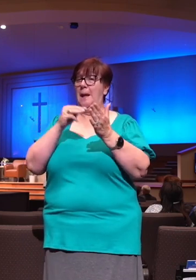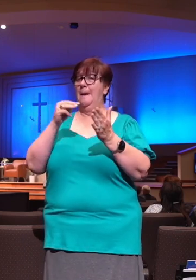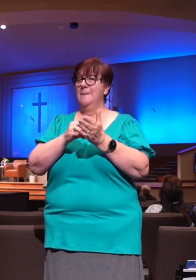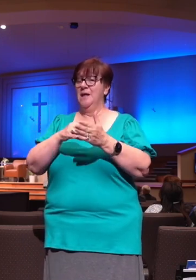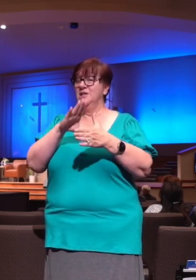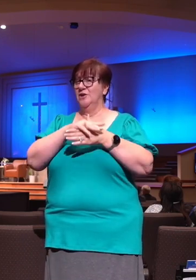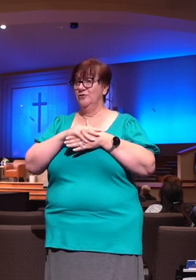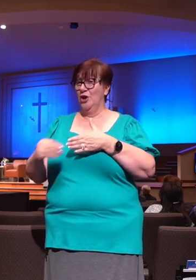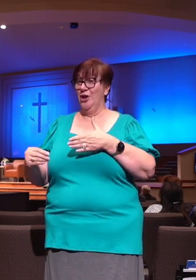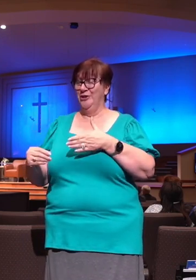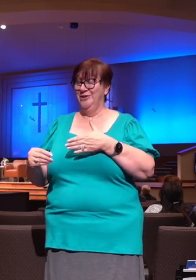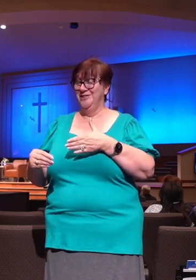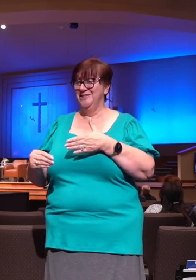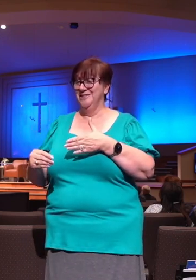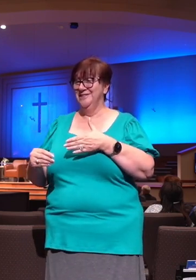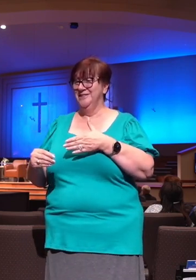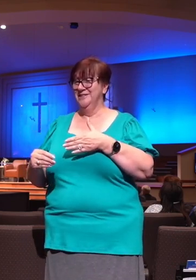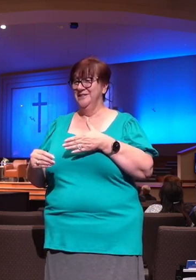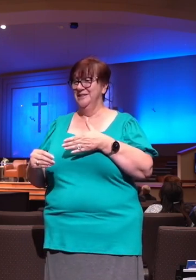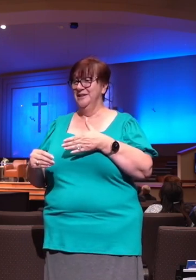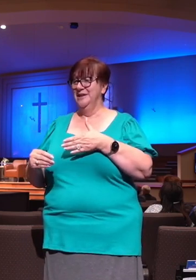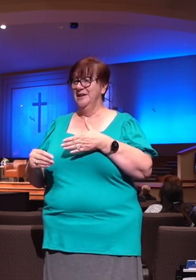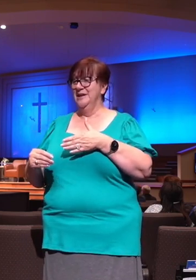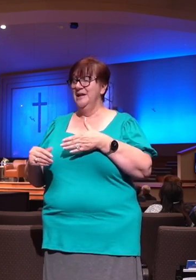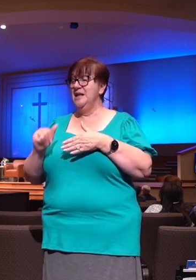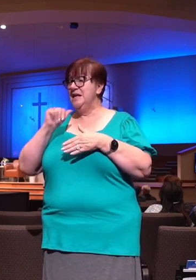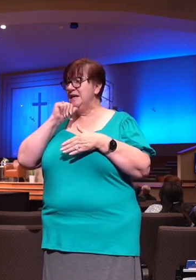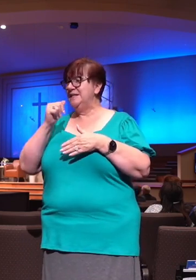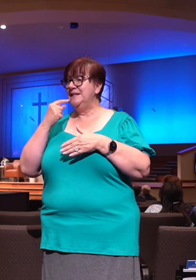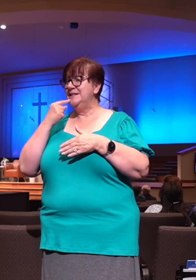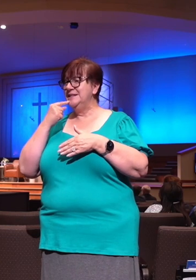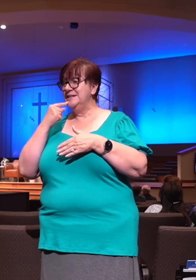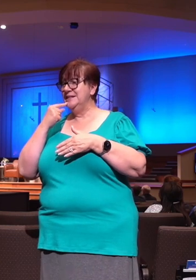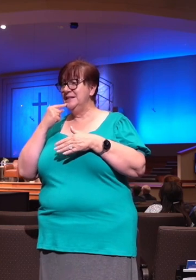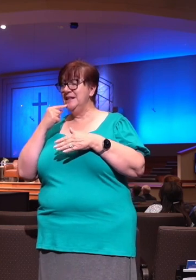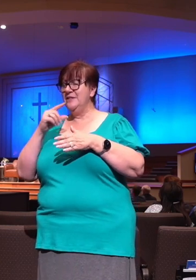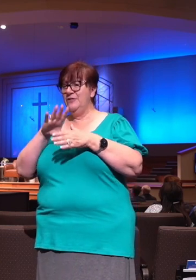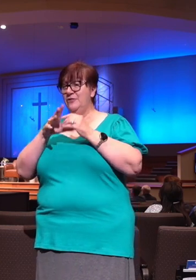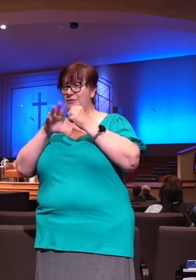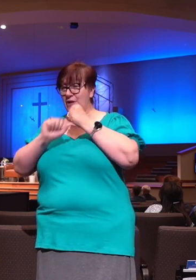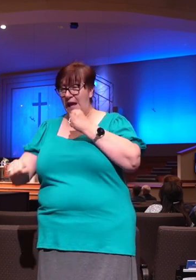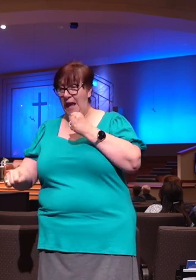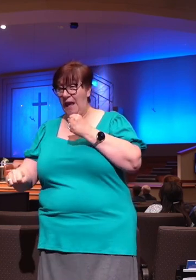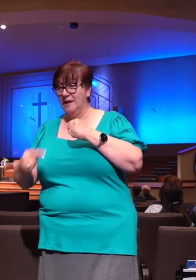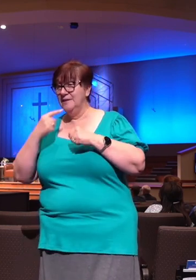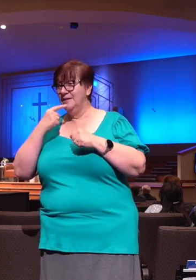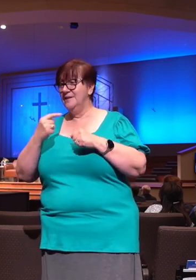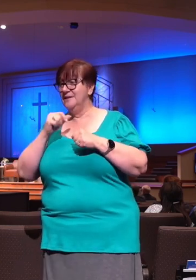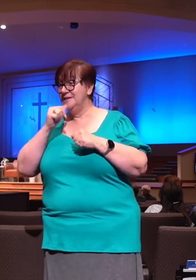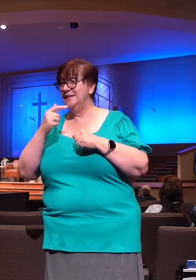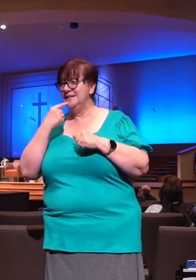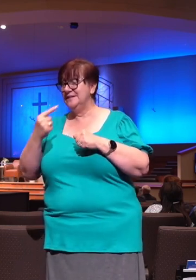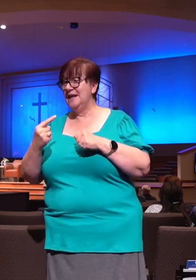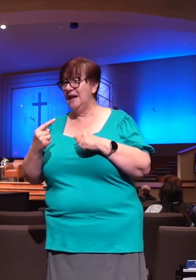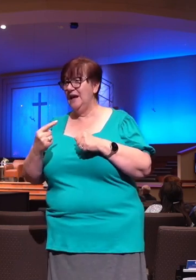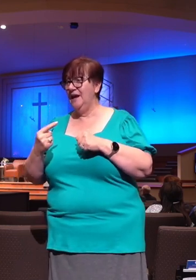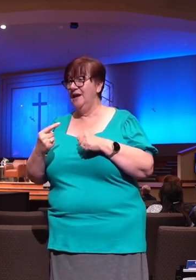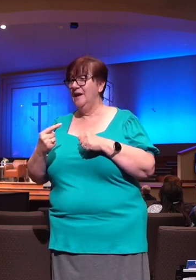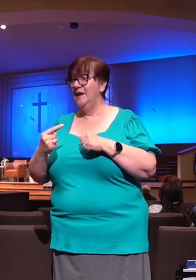and it didn't say that any purchase was necessary. You could actually go to the catalog, and if you were short on points, you could buy points. And so if you wanted